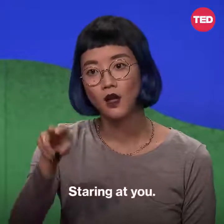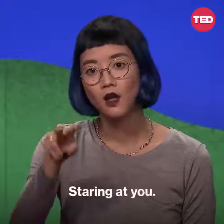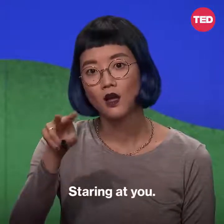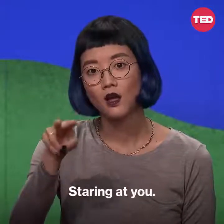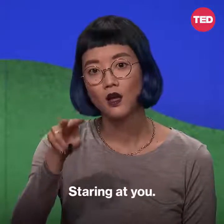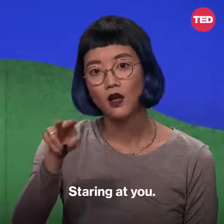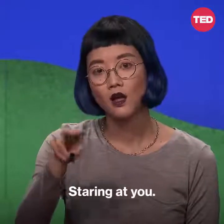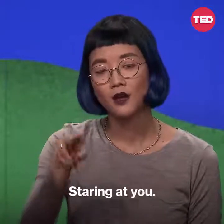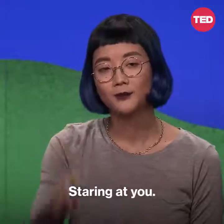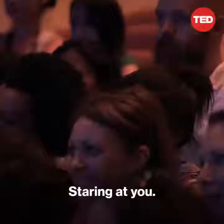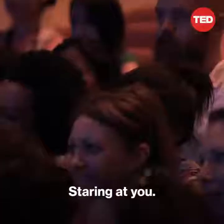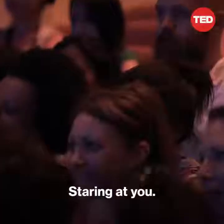Staring at you.